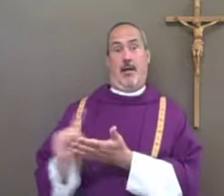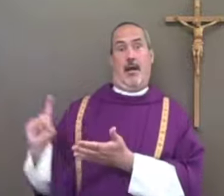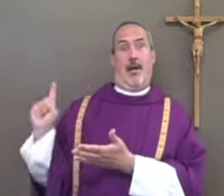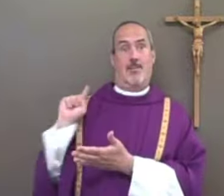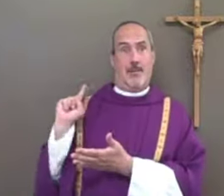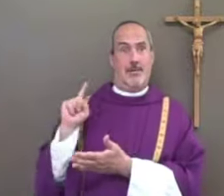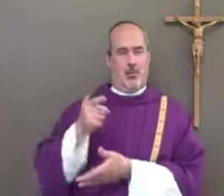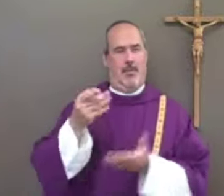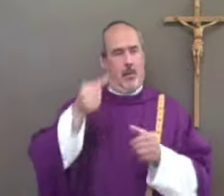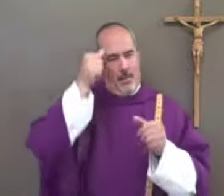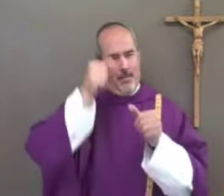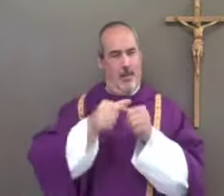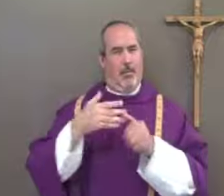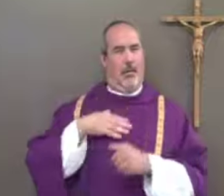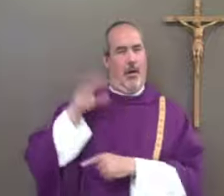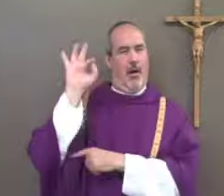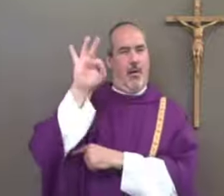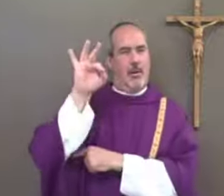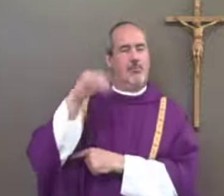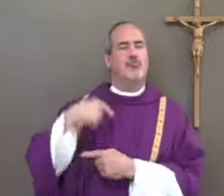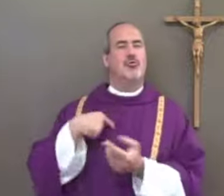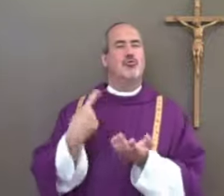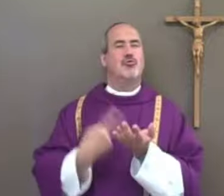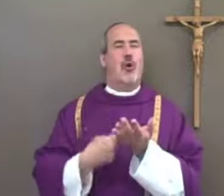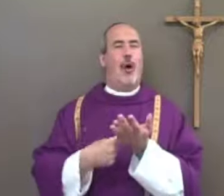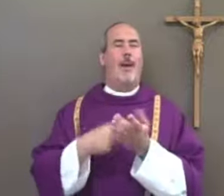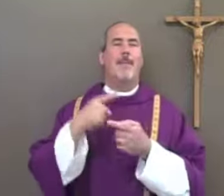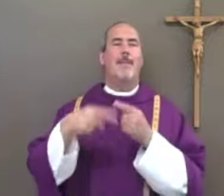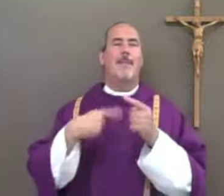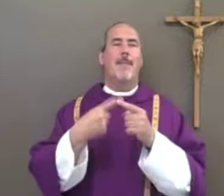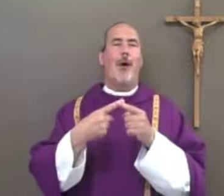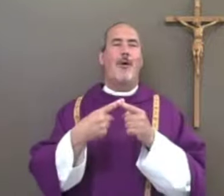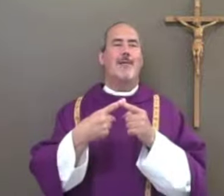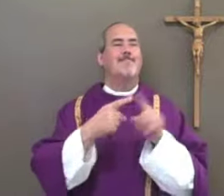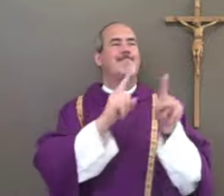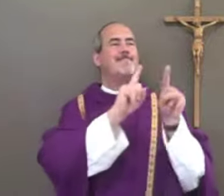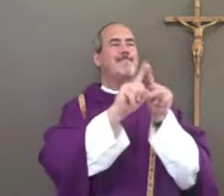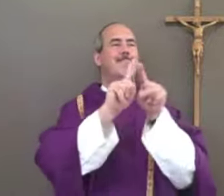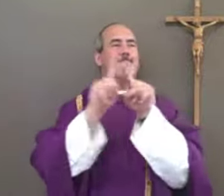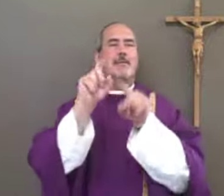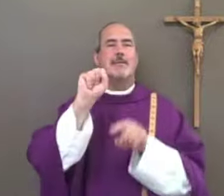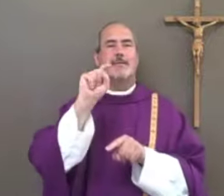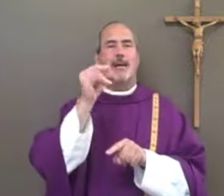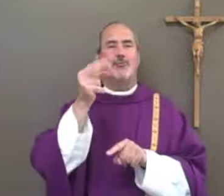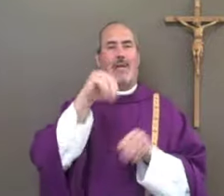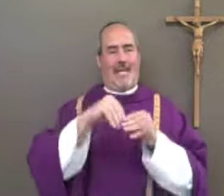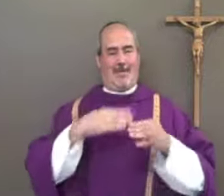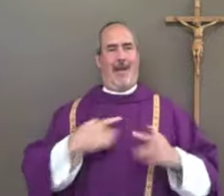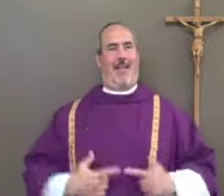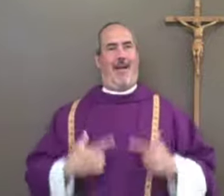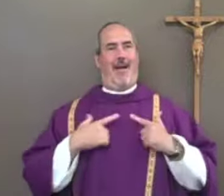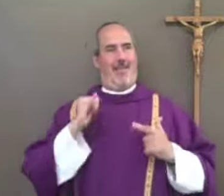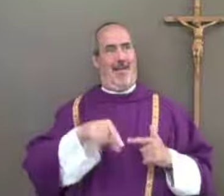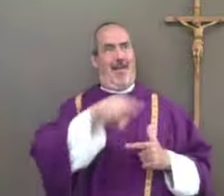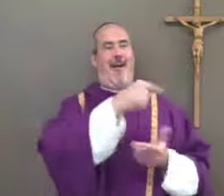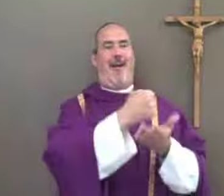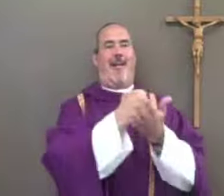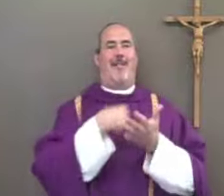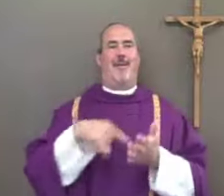Baptist. Now, if you remember last week in my homily, we talked about how there are different St. John the